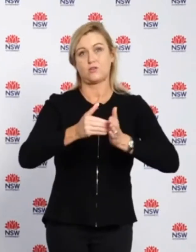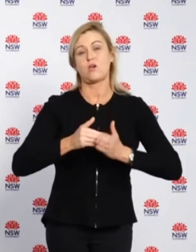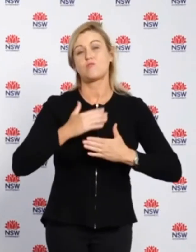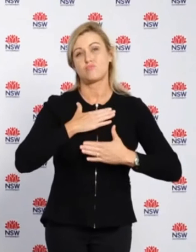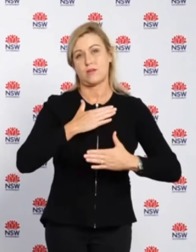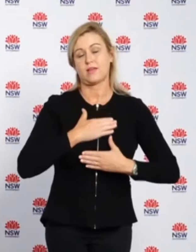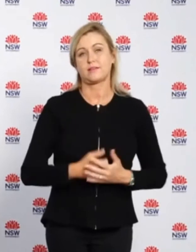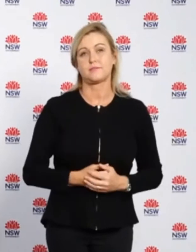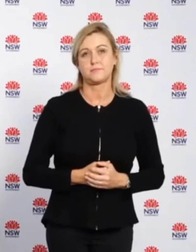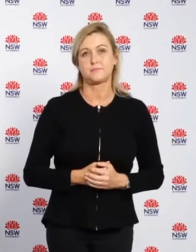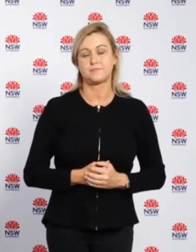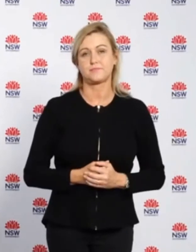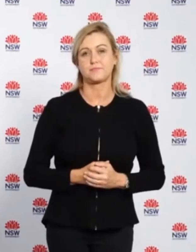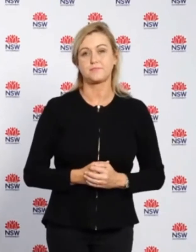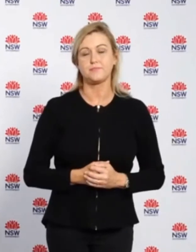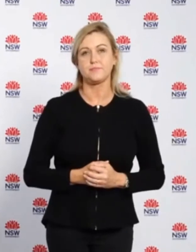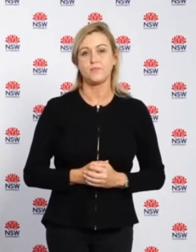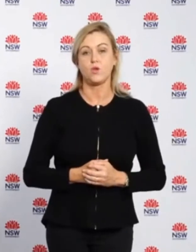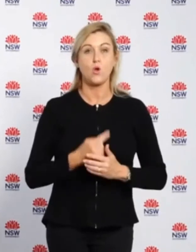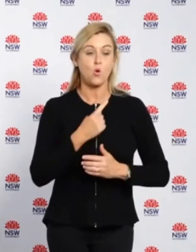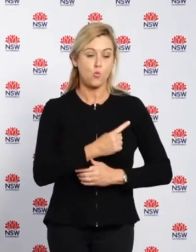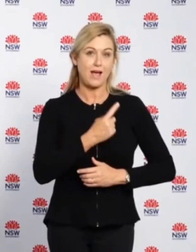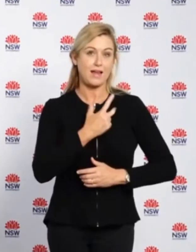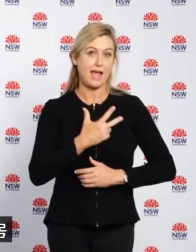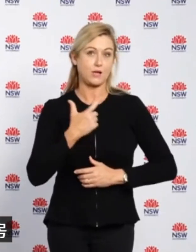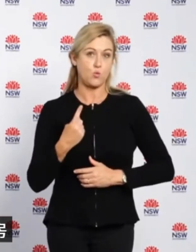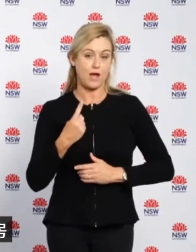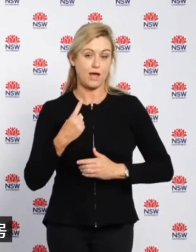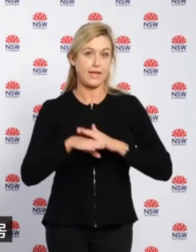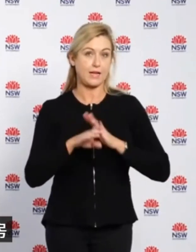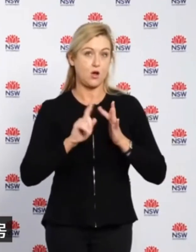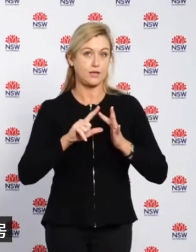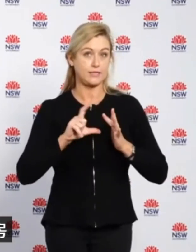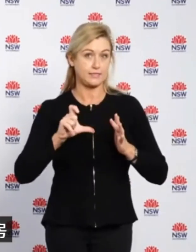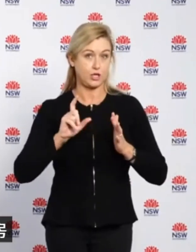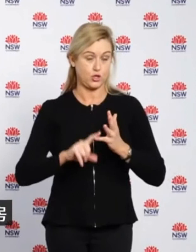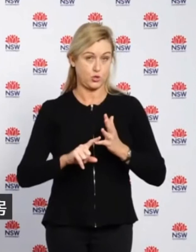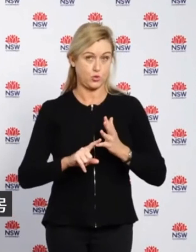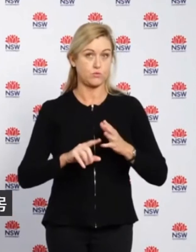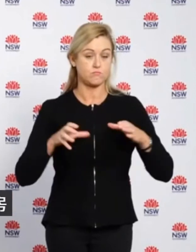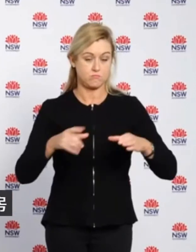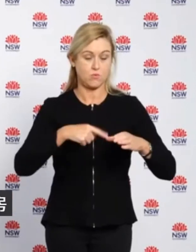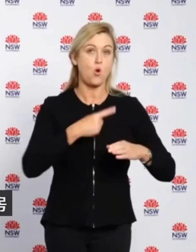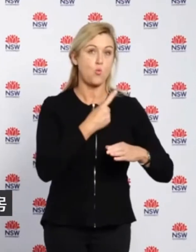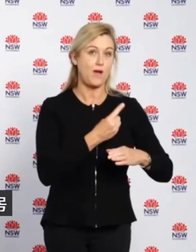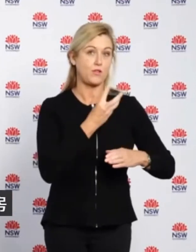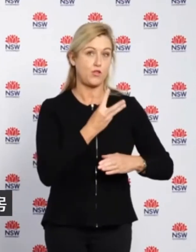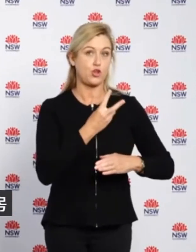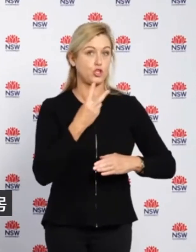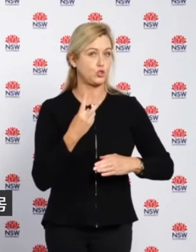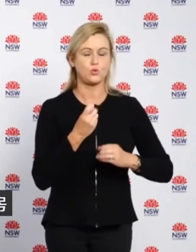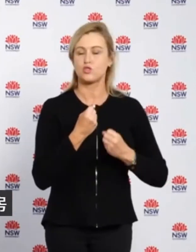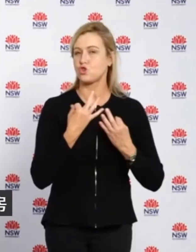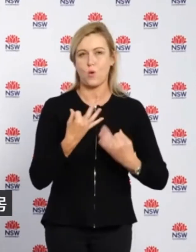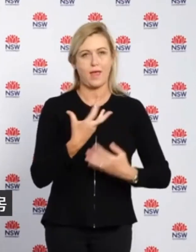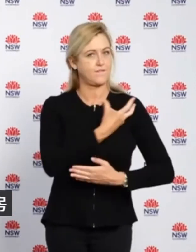Of the 181 cases in ICU, 132 people are not